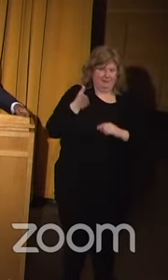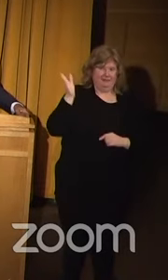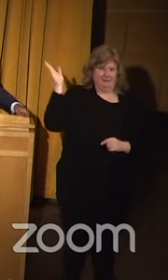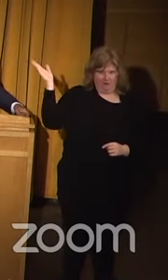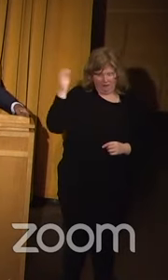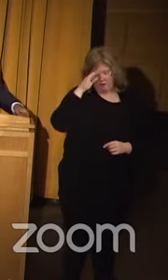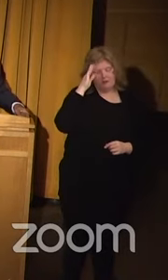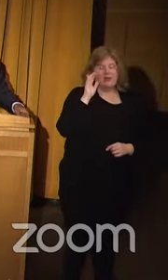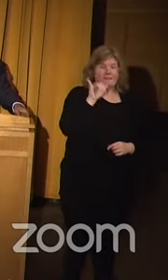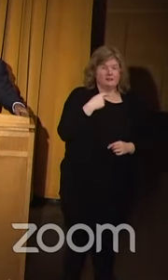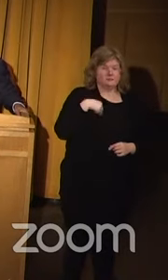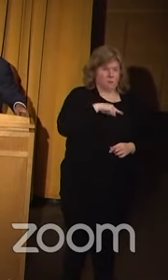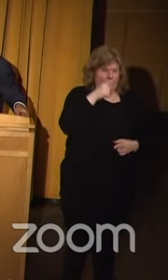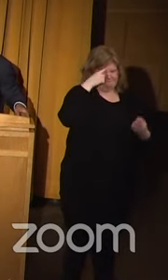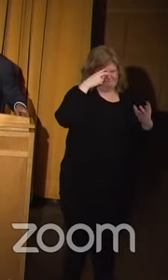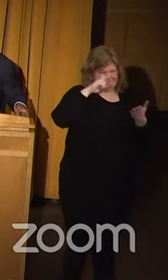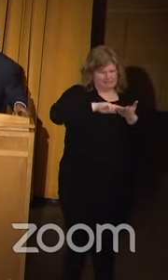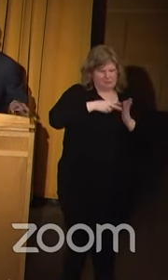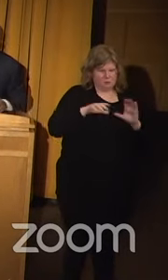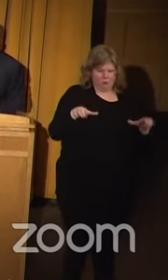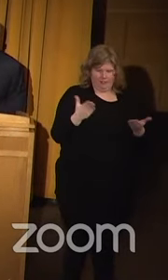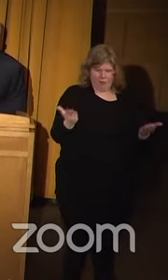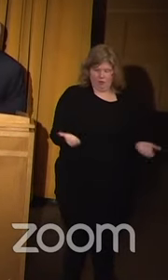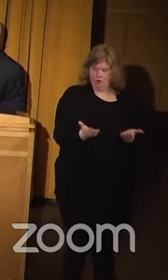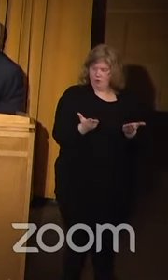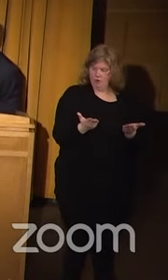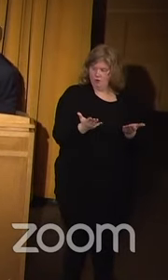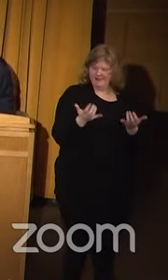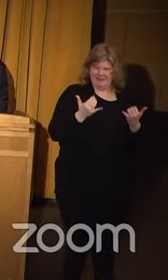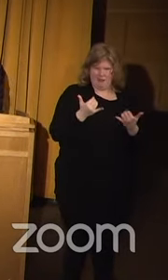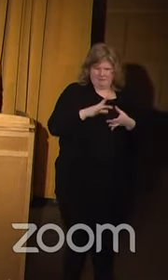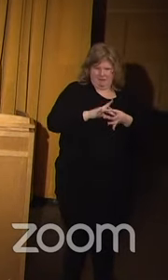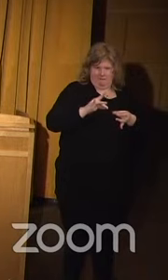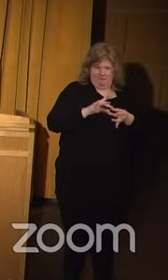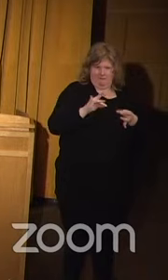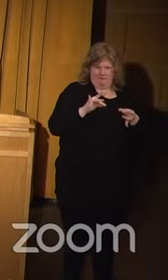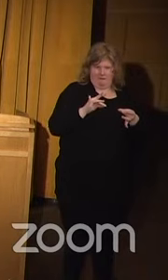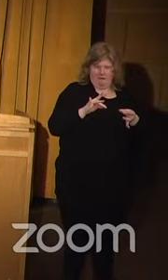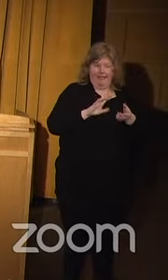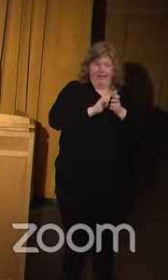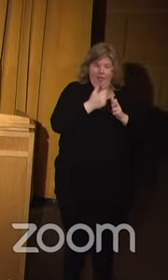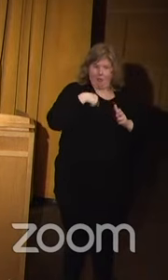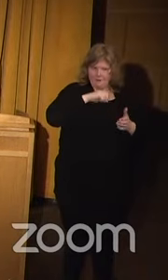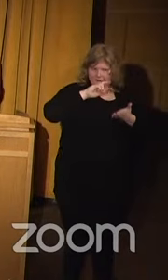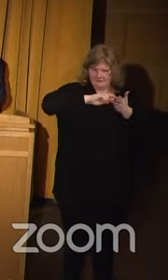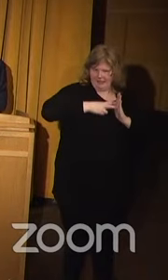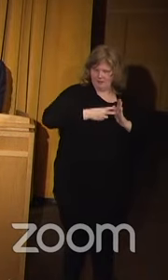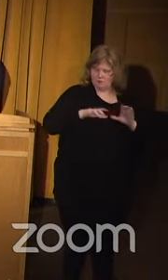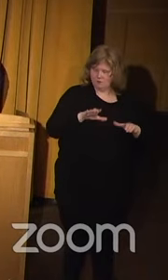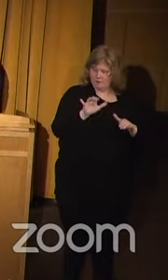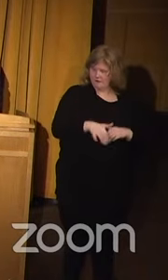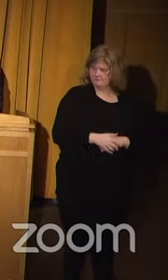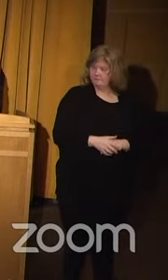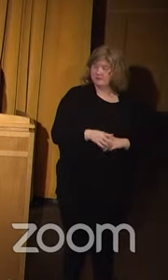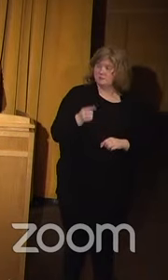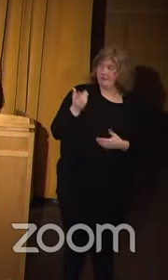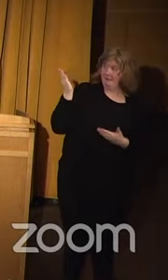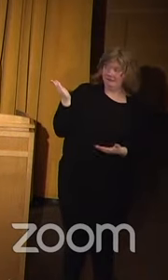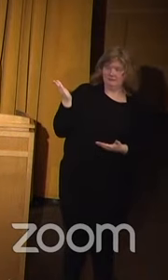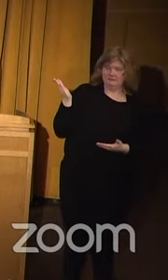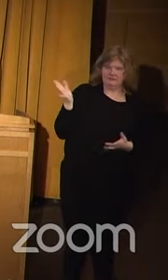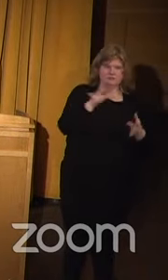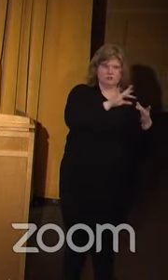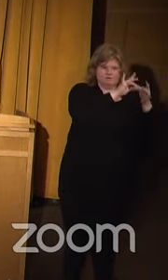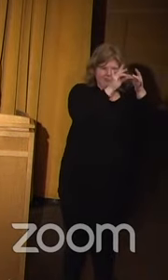and it's what we intend to do here. And let me talk about how we intend to do that. What you're looking at here is a